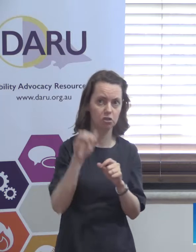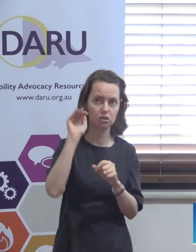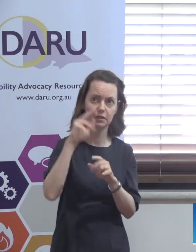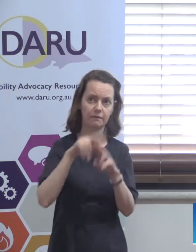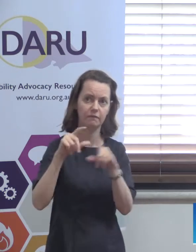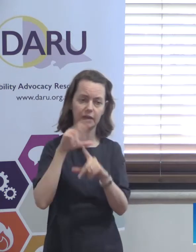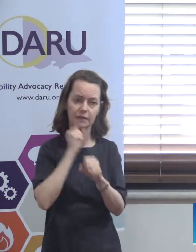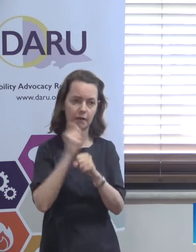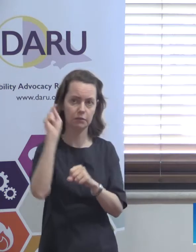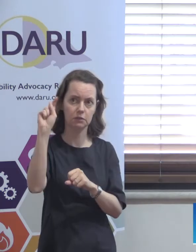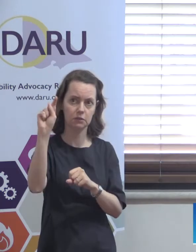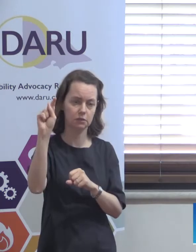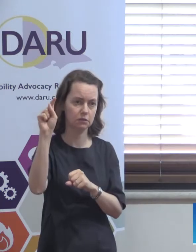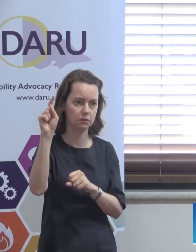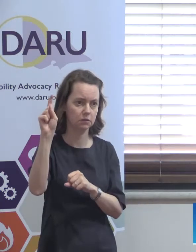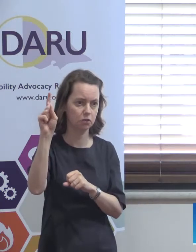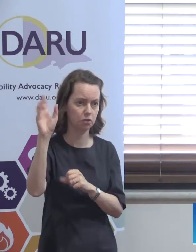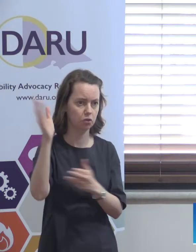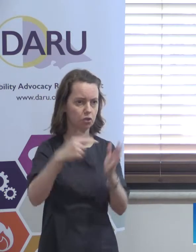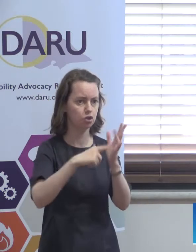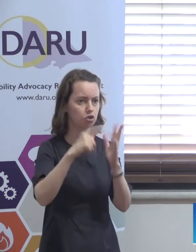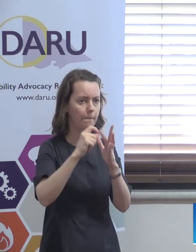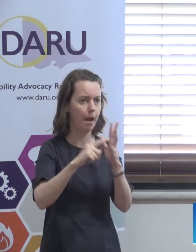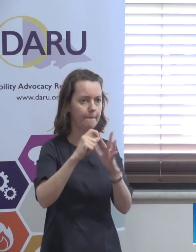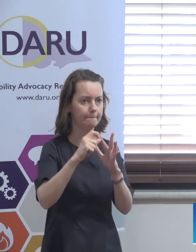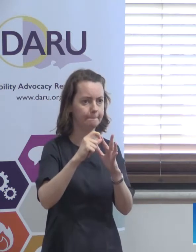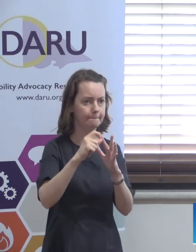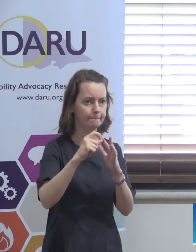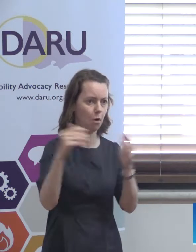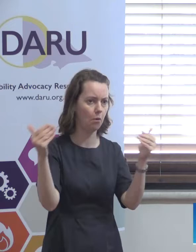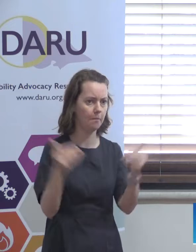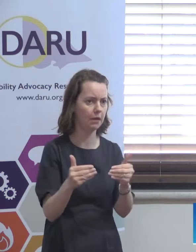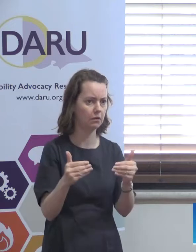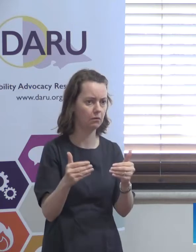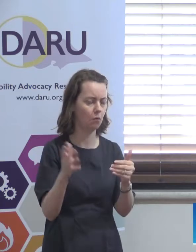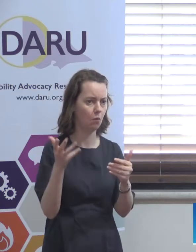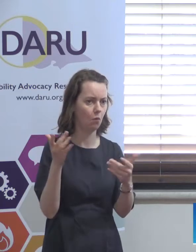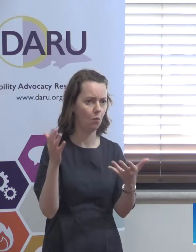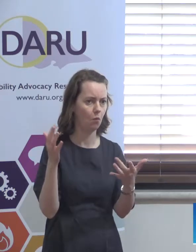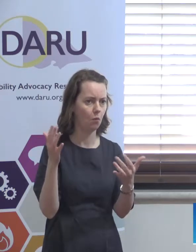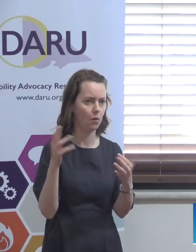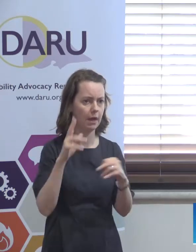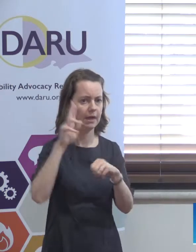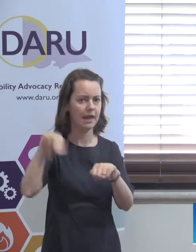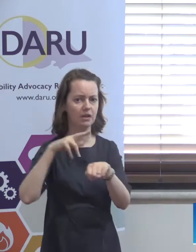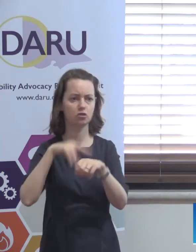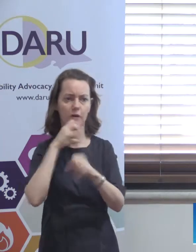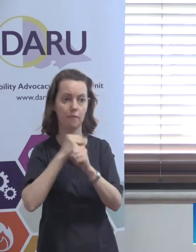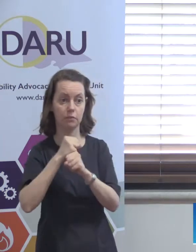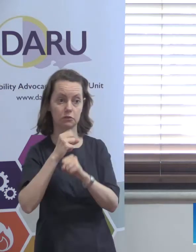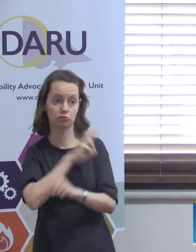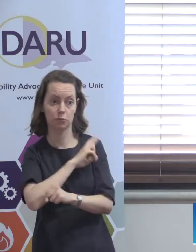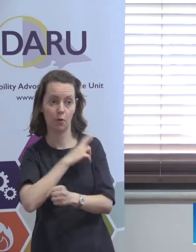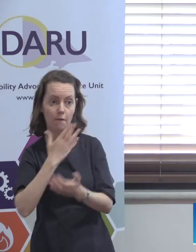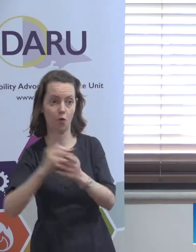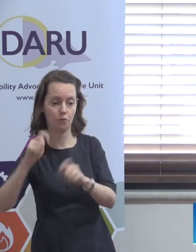government just to at the very least top up end up in that state to match and to just say nationally they should commit to having a